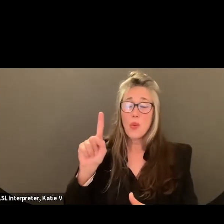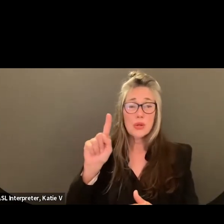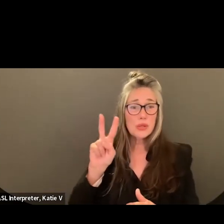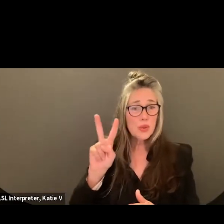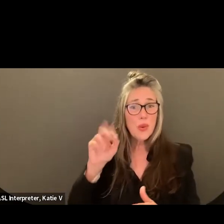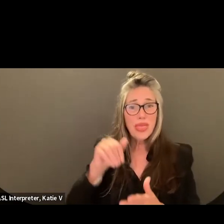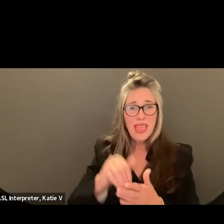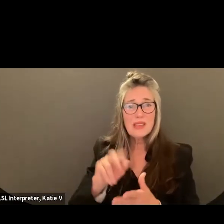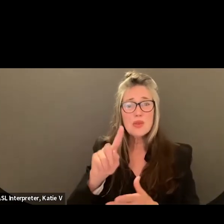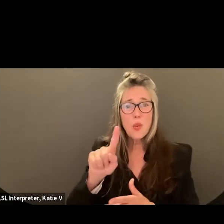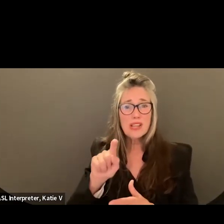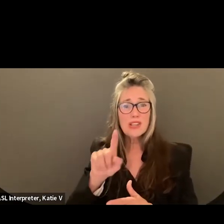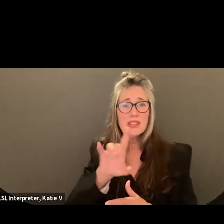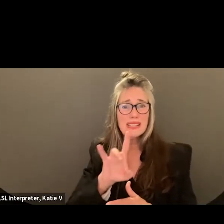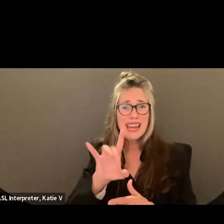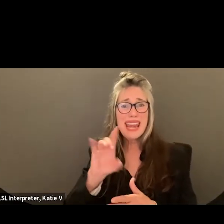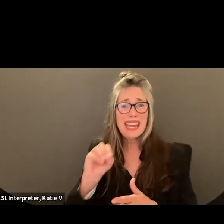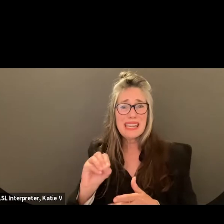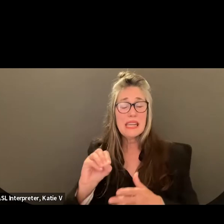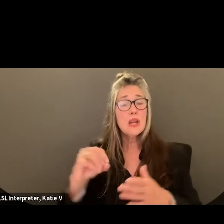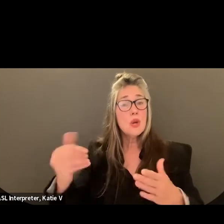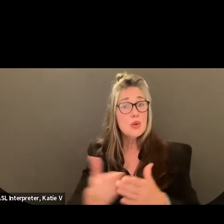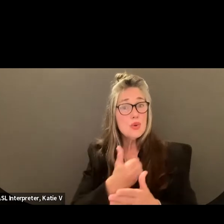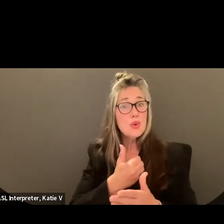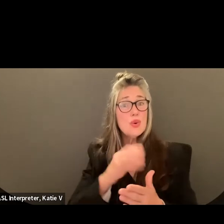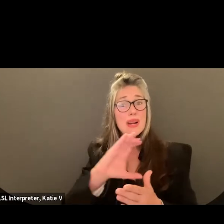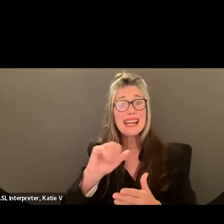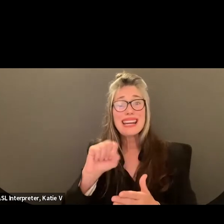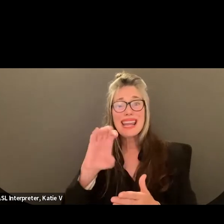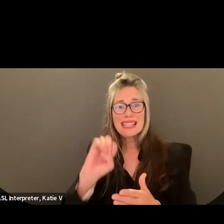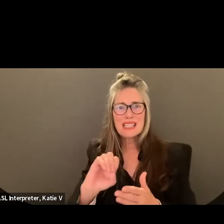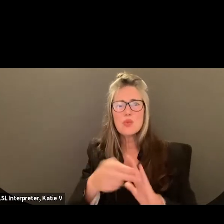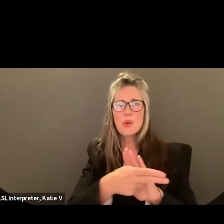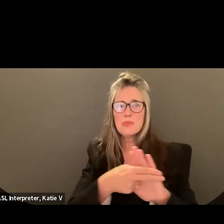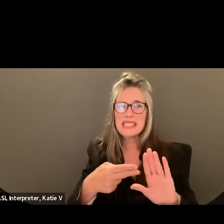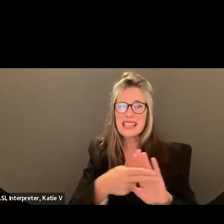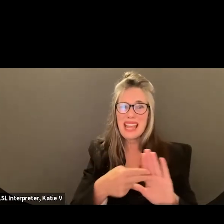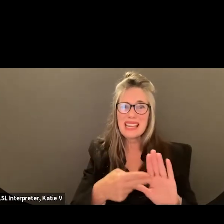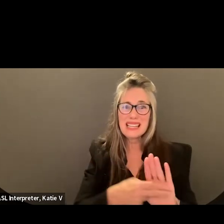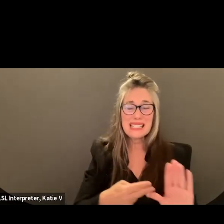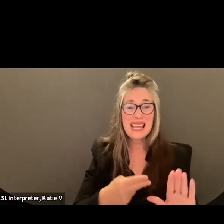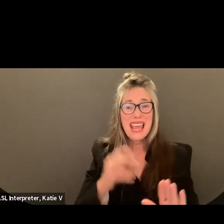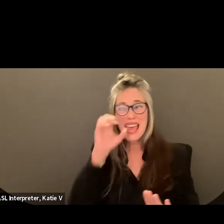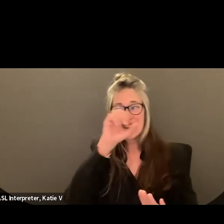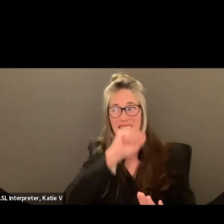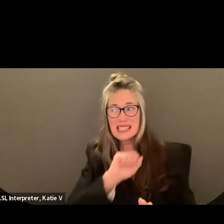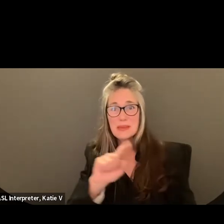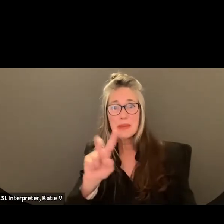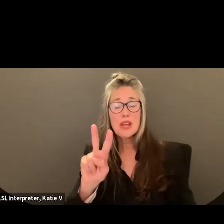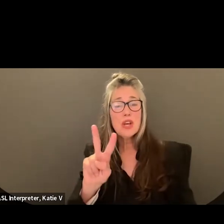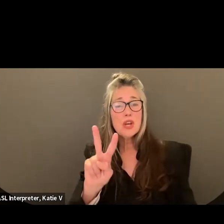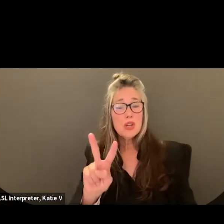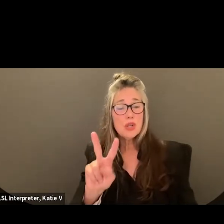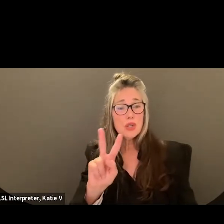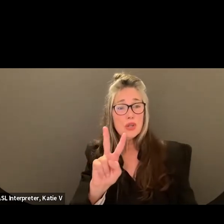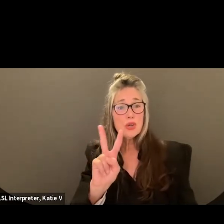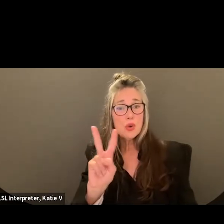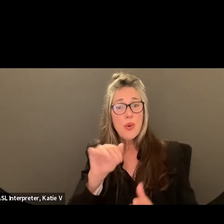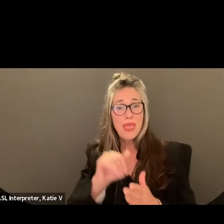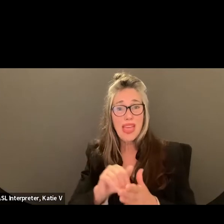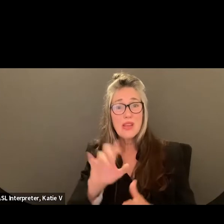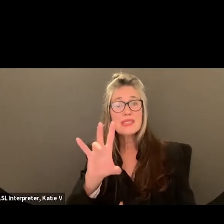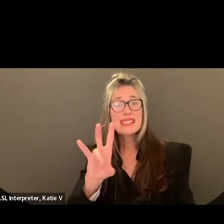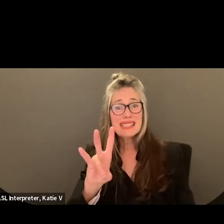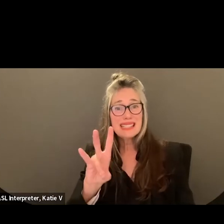diagnosed in women in the U.S. And an estimated 2,710 men will be diagnosed with breast